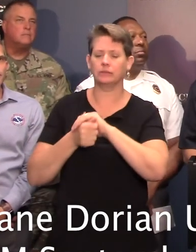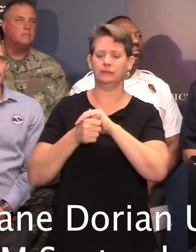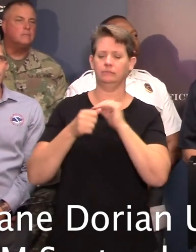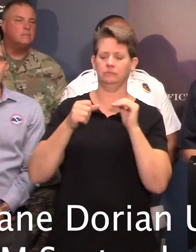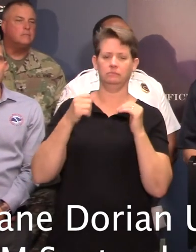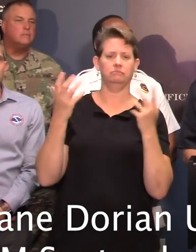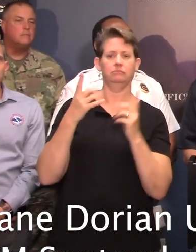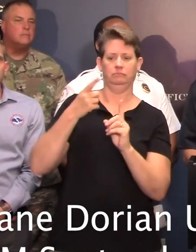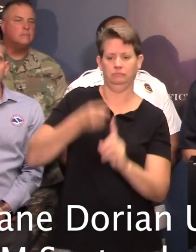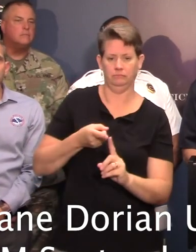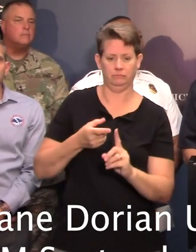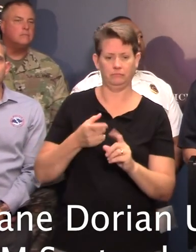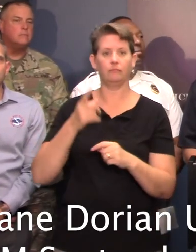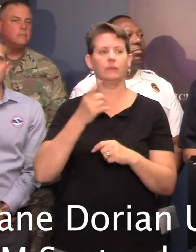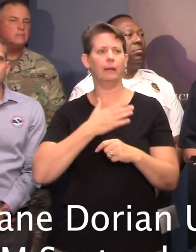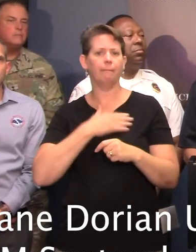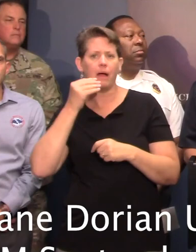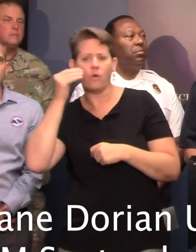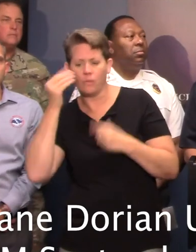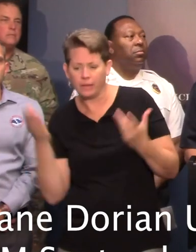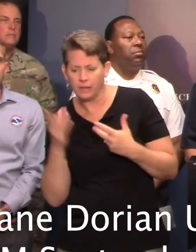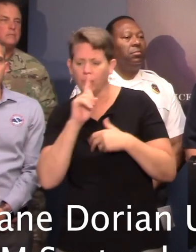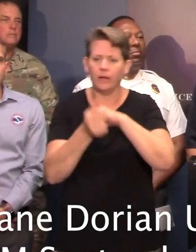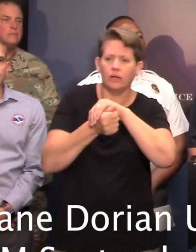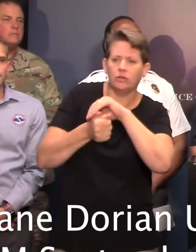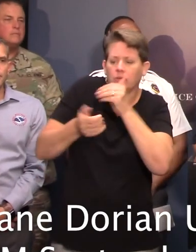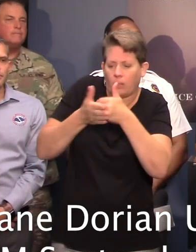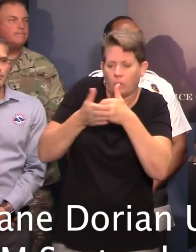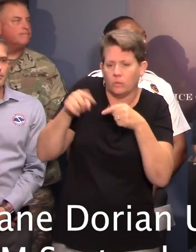where the closest shelter is from wherever they're calling.